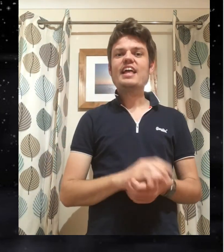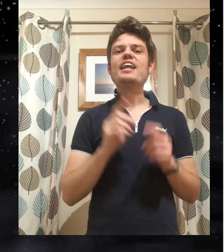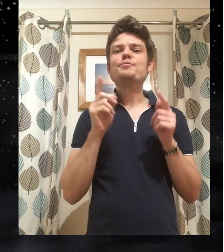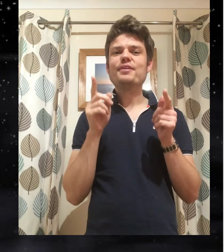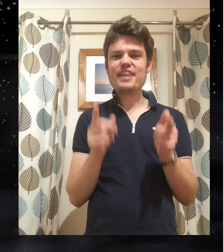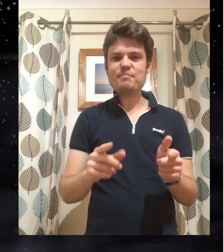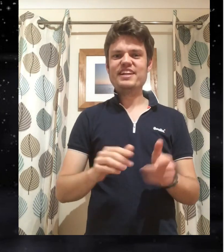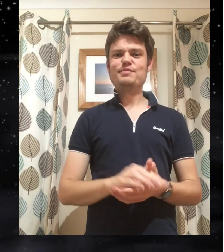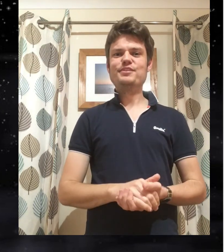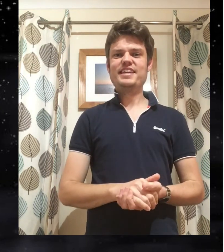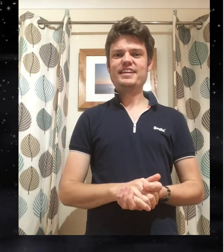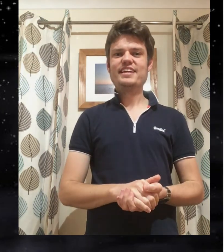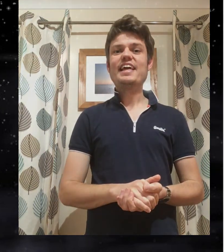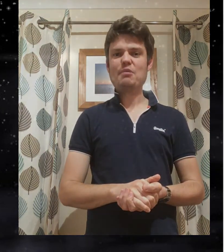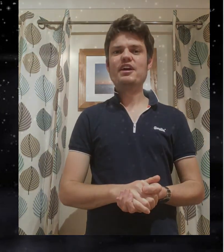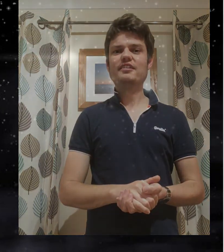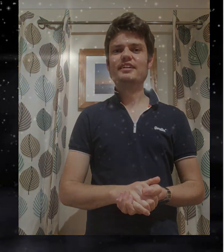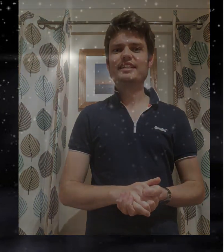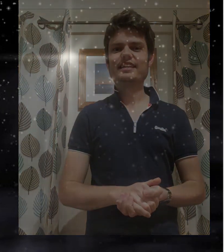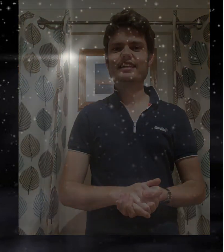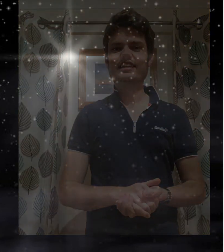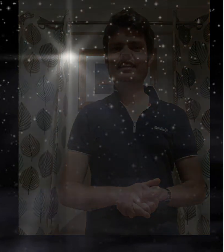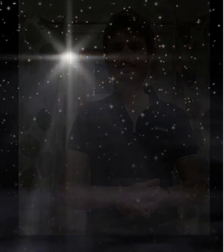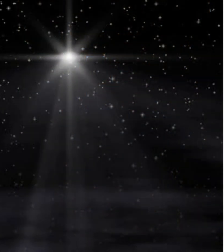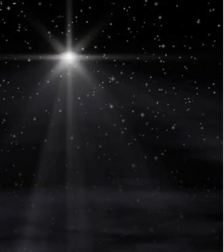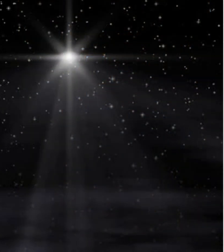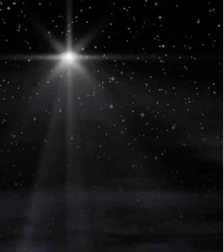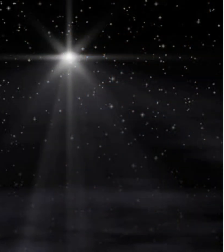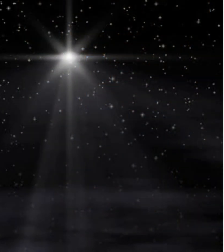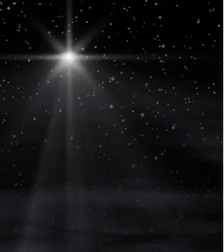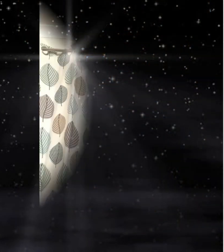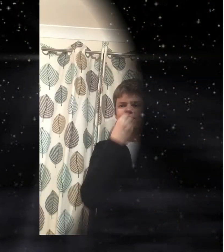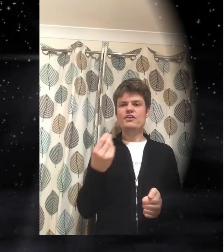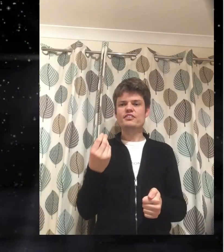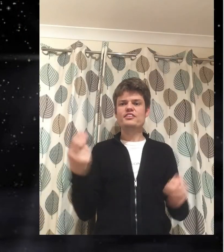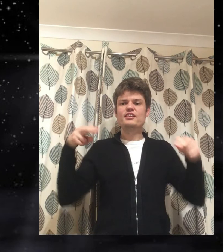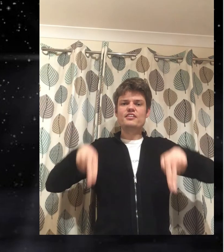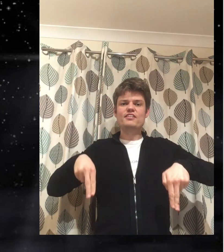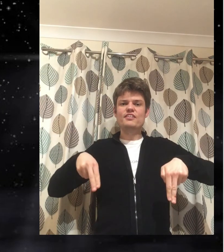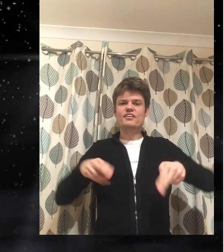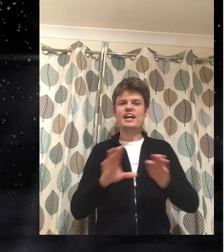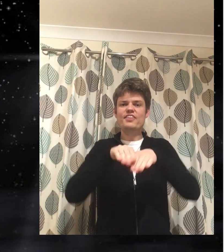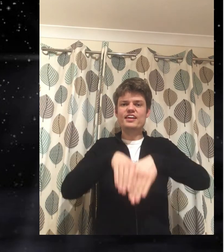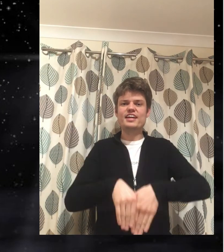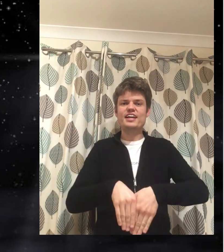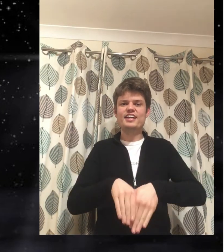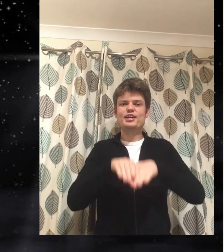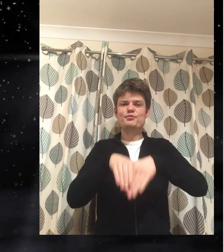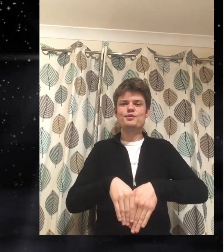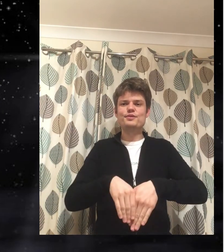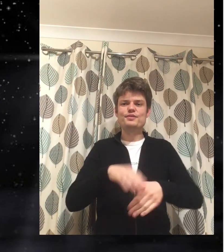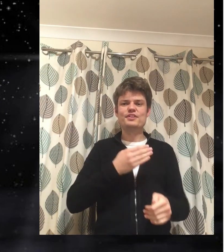let's put that bit to music here we go fox the dog and the